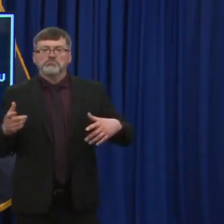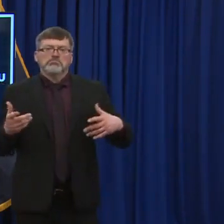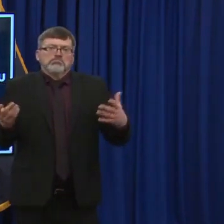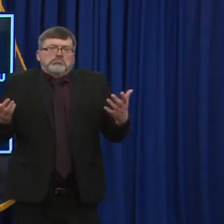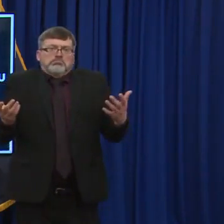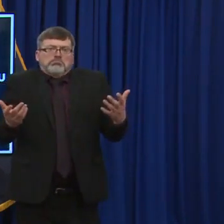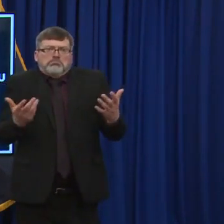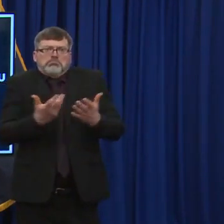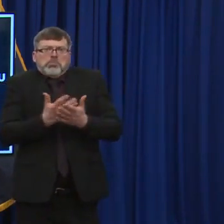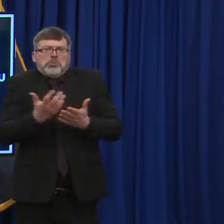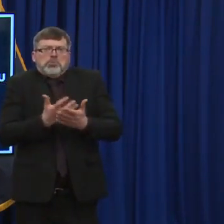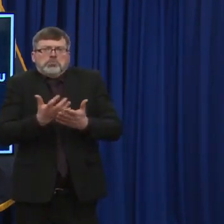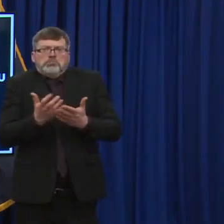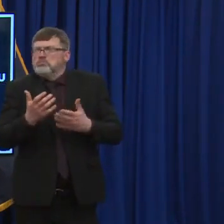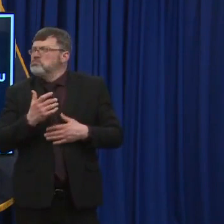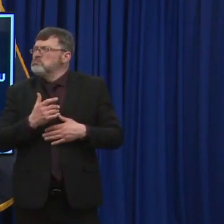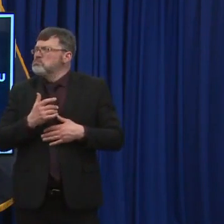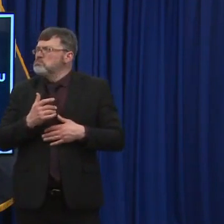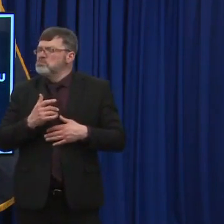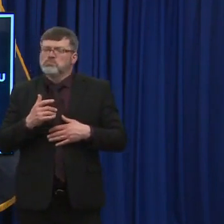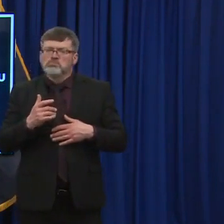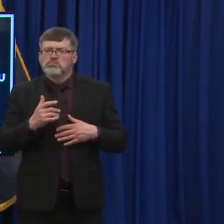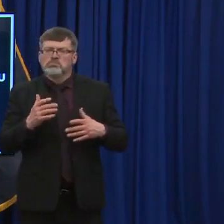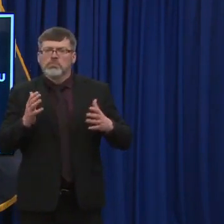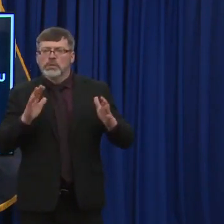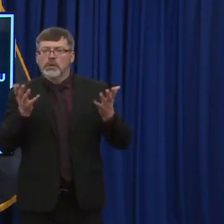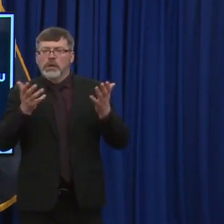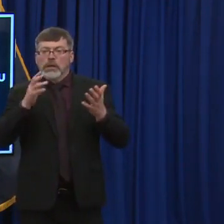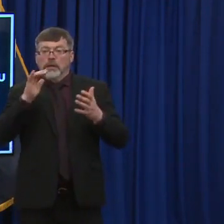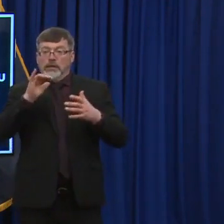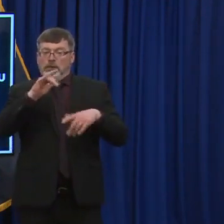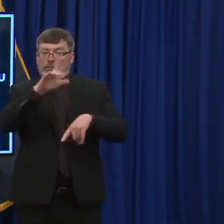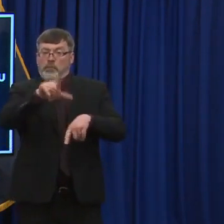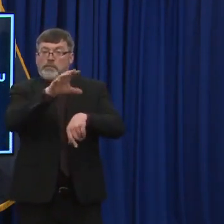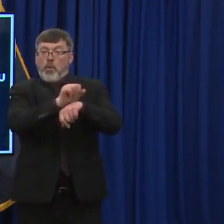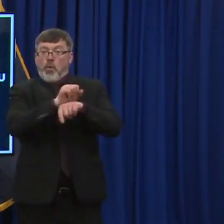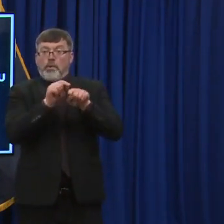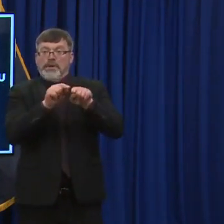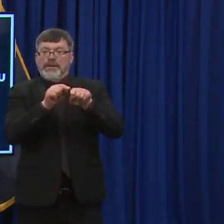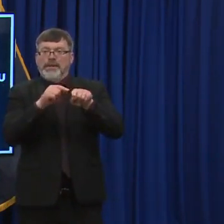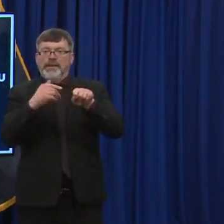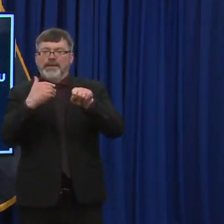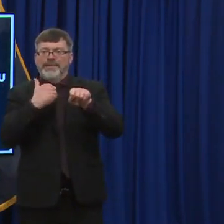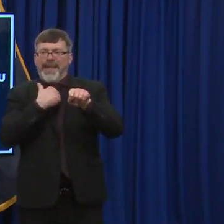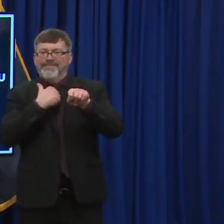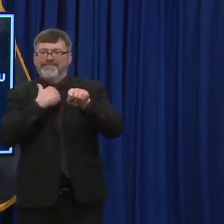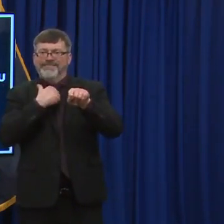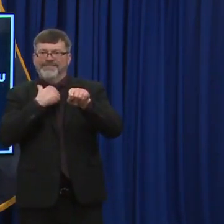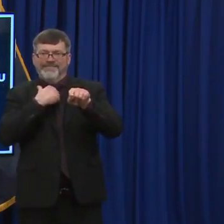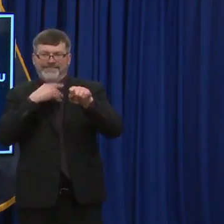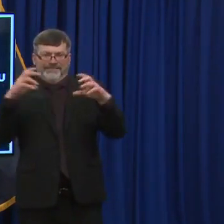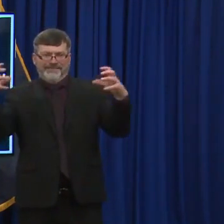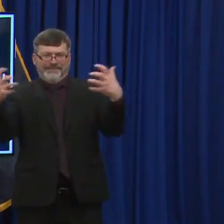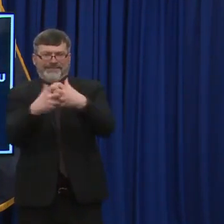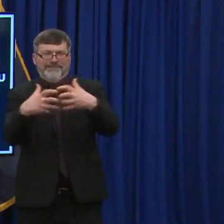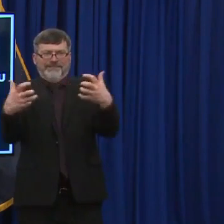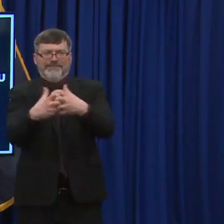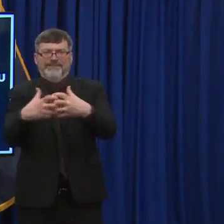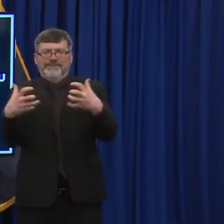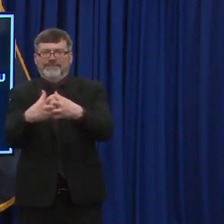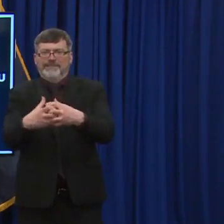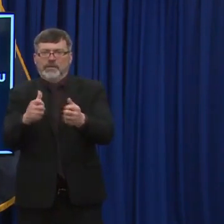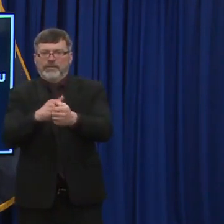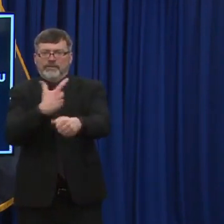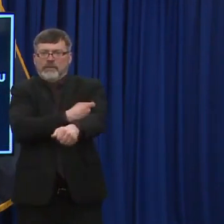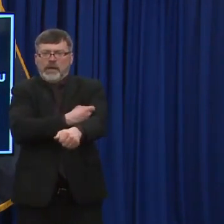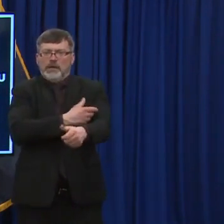we, we, because we, uh, we schedule things very specifically. Um, so at the end of the day, per se, we may have a little bit of vaccine